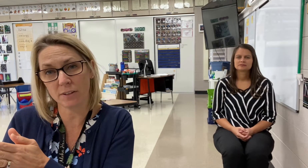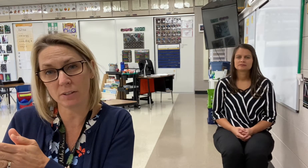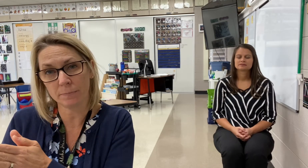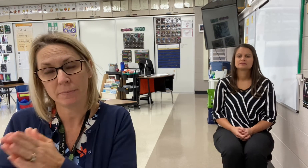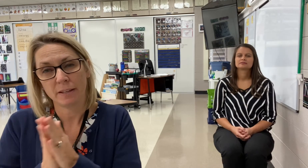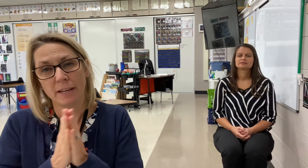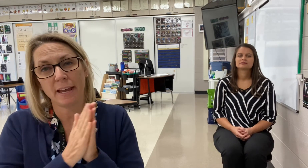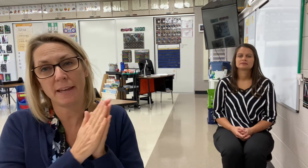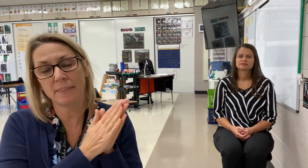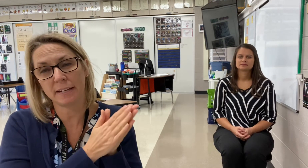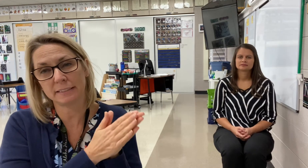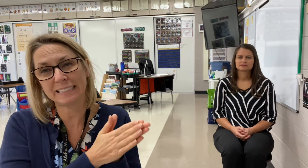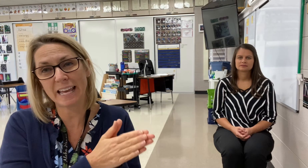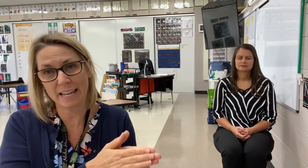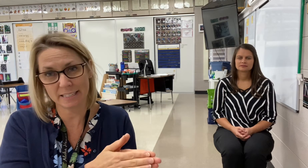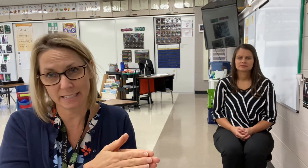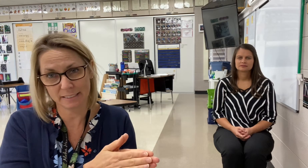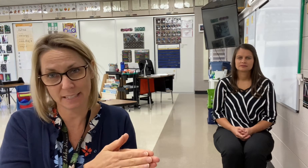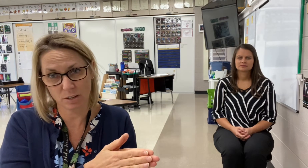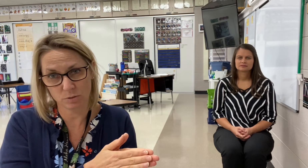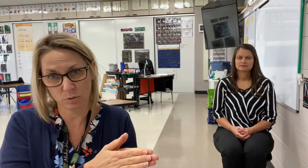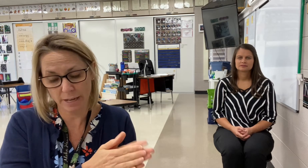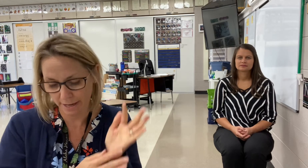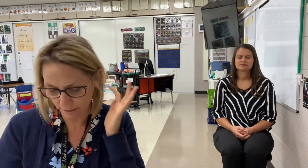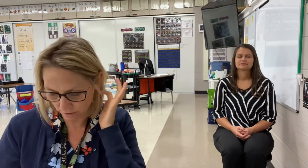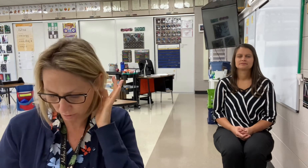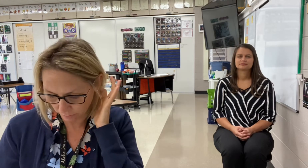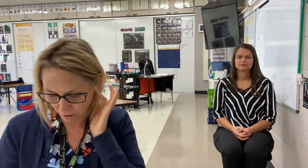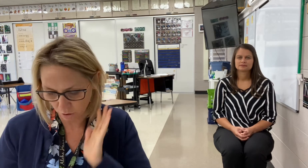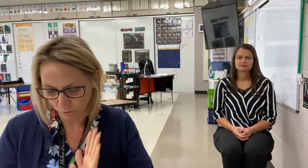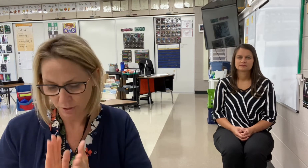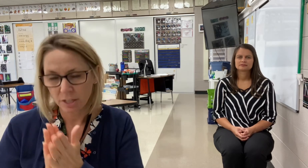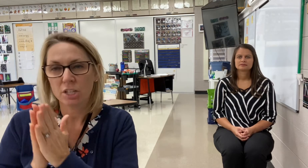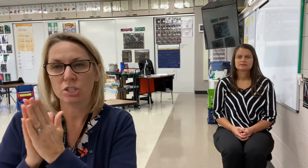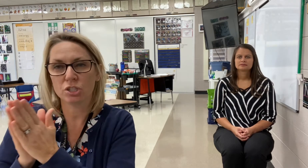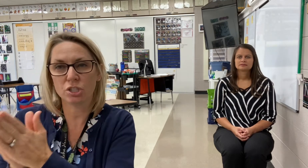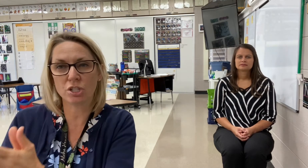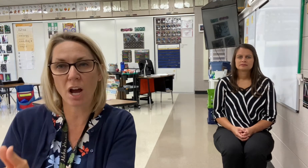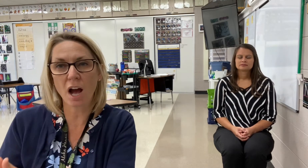and then it's the ending sound. Okay. So here we go. Juh.